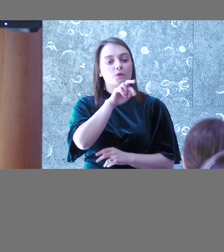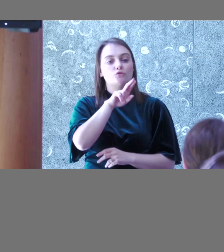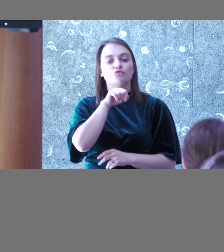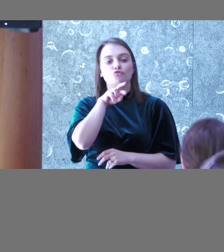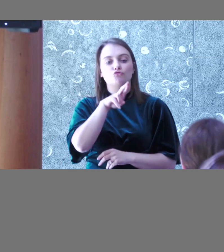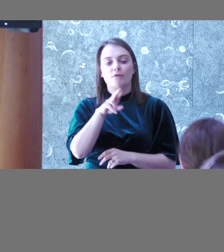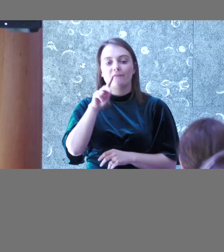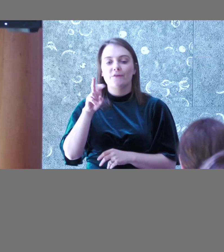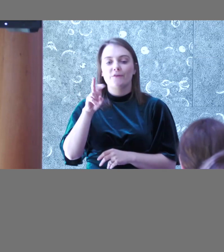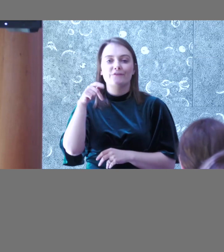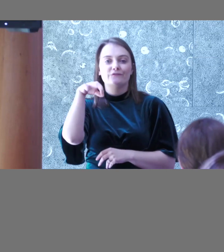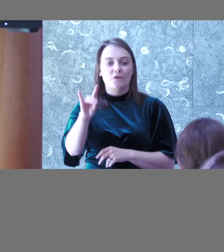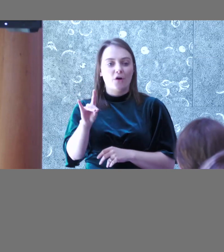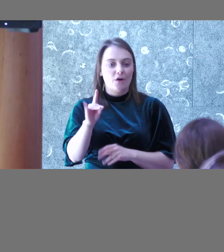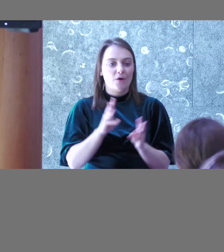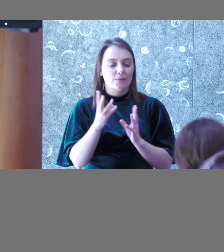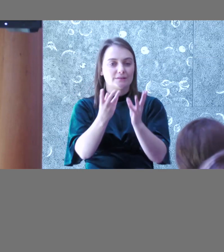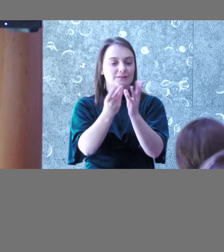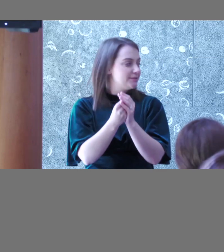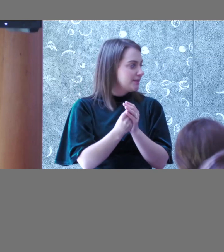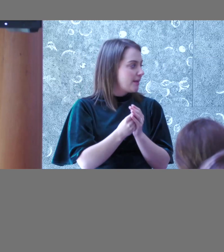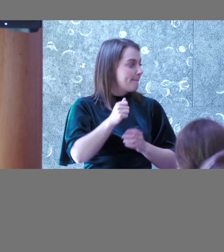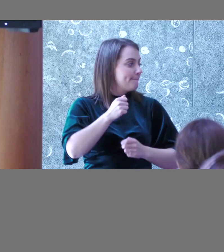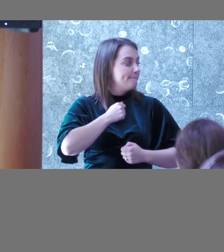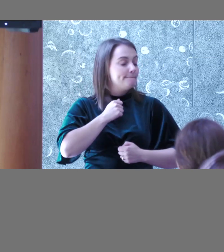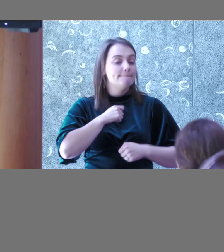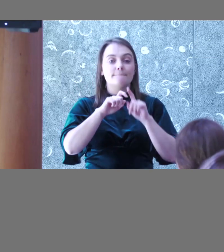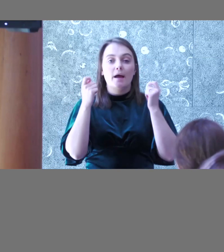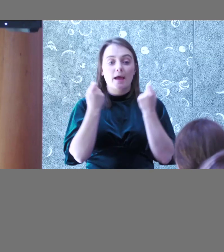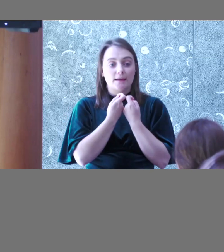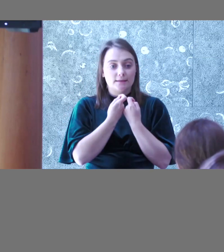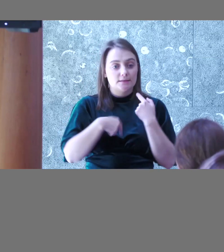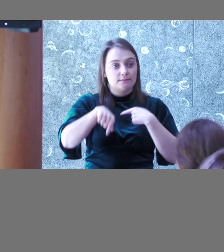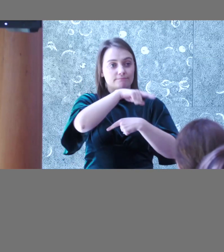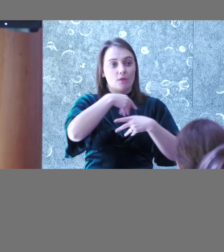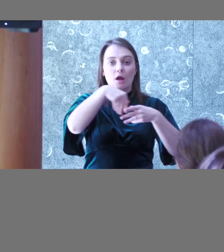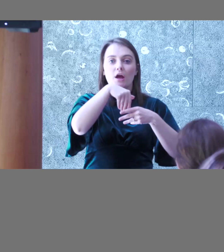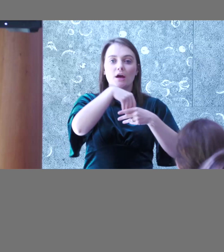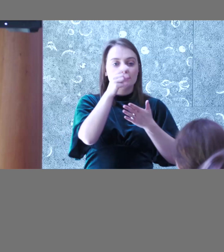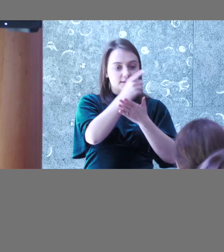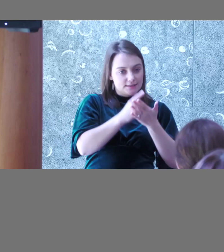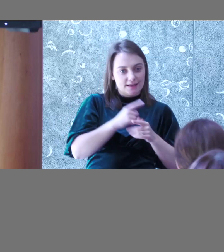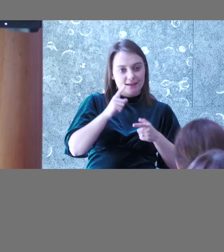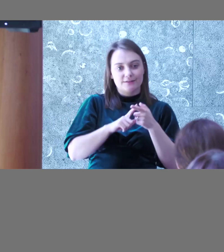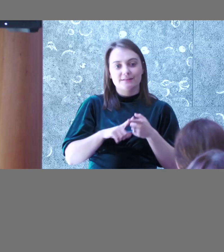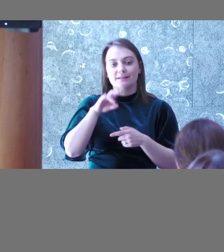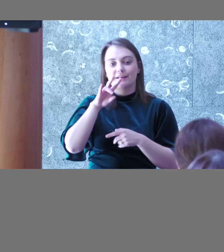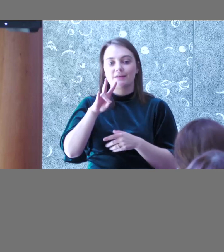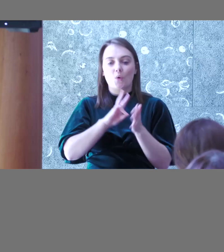Depender as well. mean, and then my team, they're all content designers in QA. To be honest, you know,